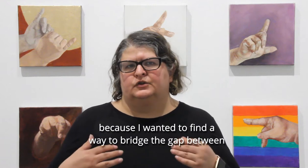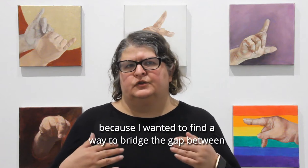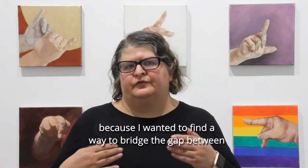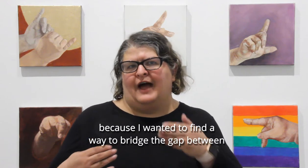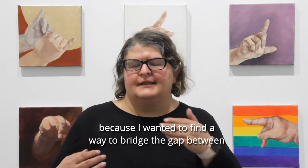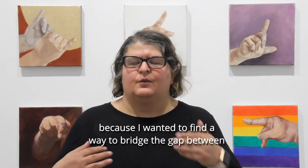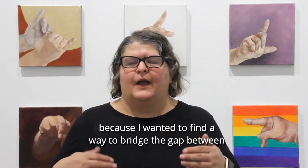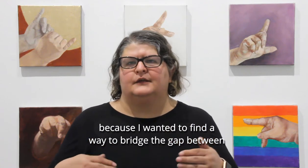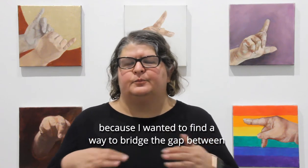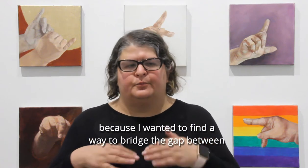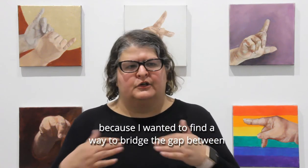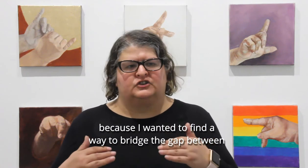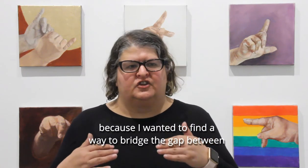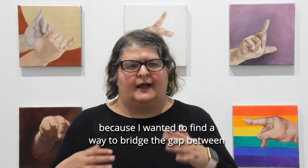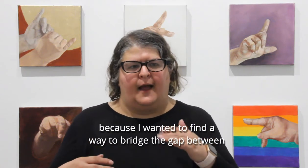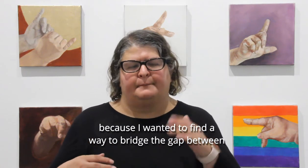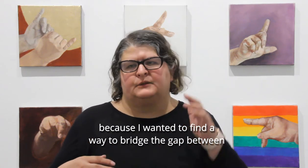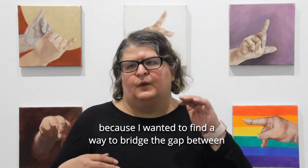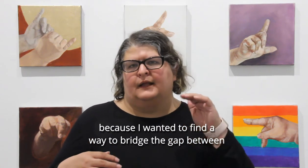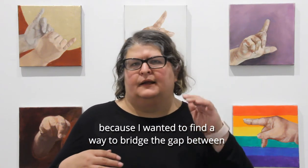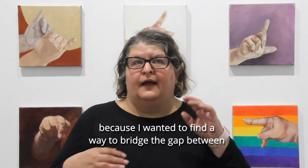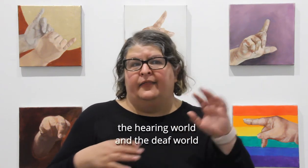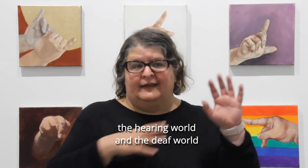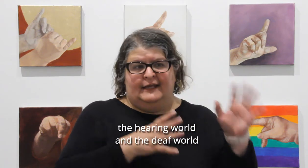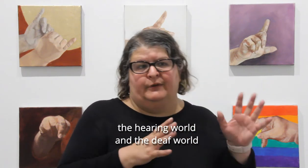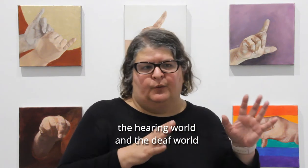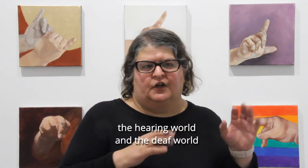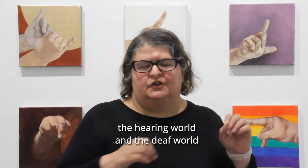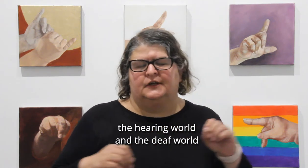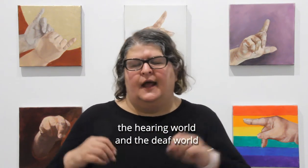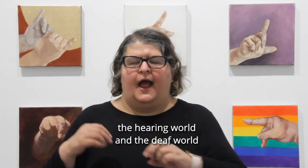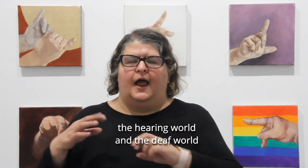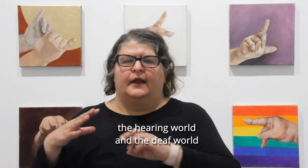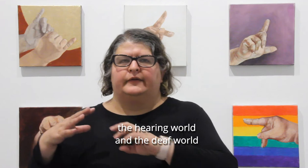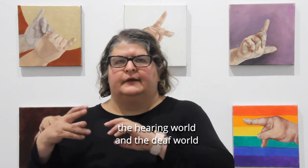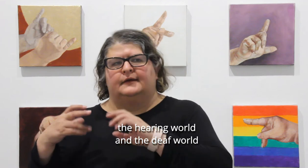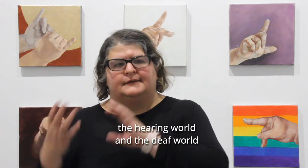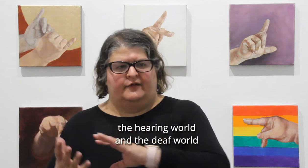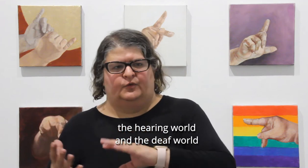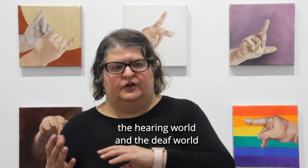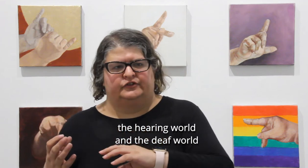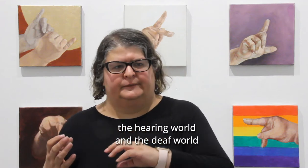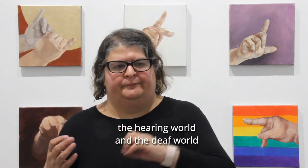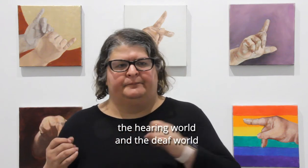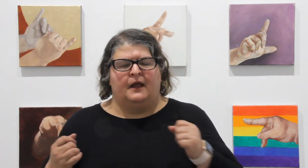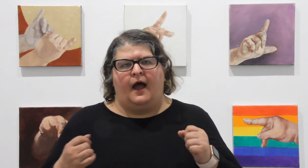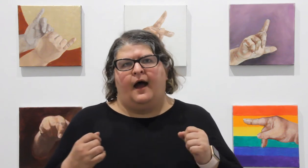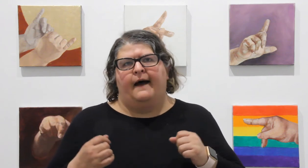find a way to bridge the gap between the hearing world and the deaf world. Um,